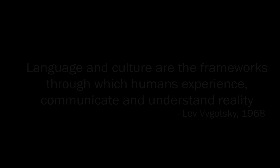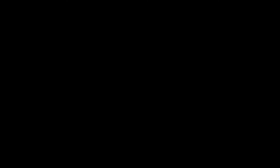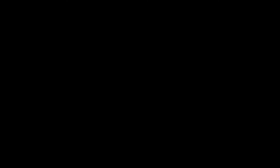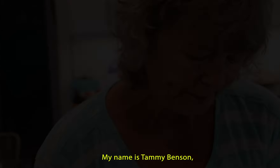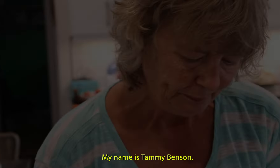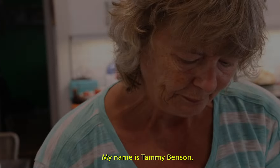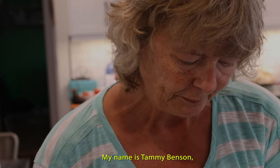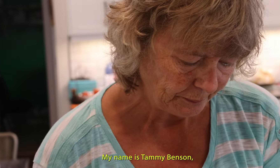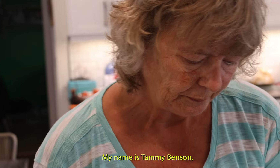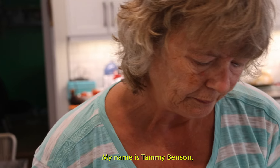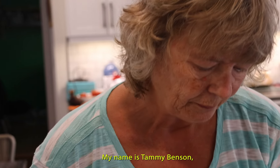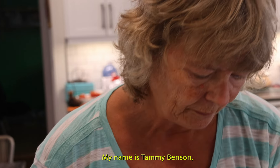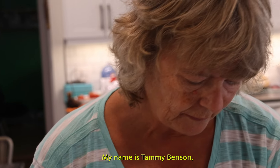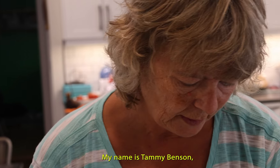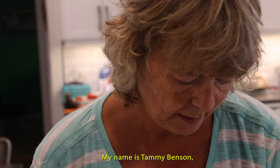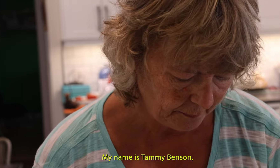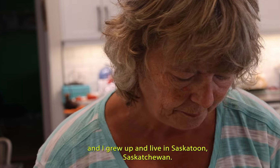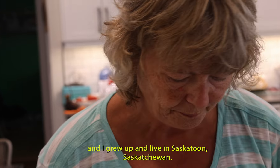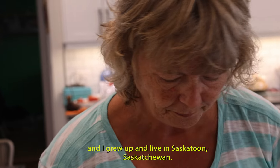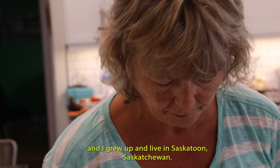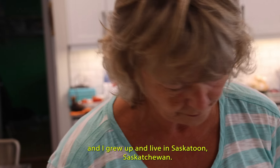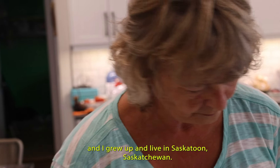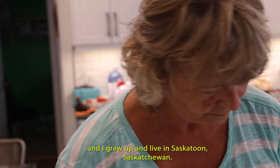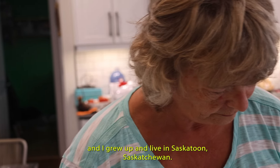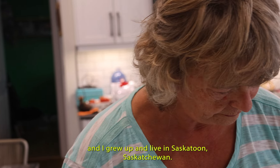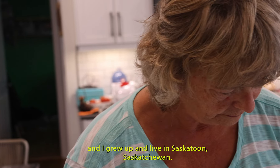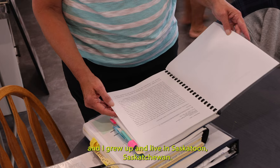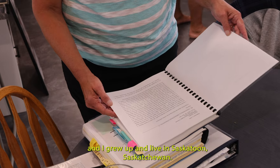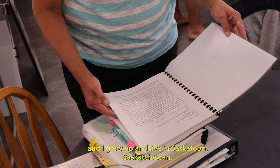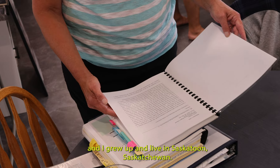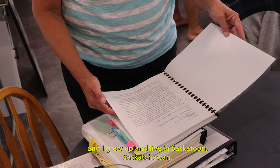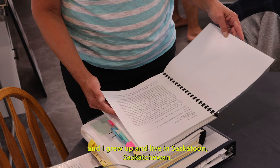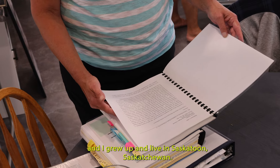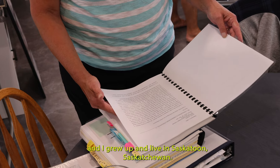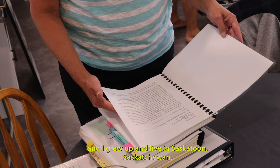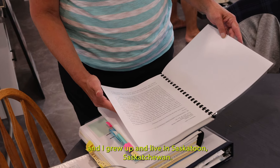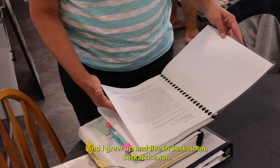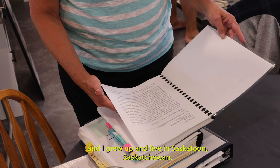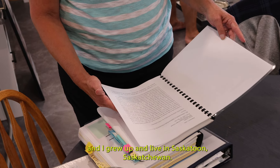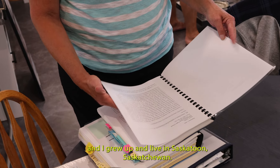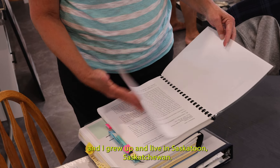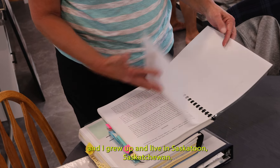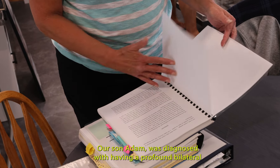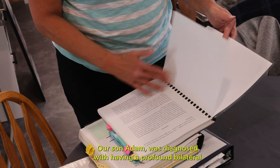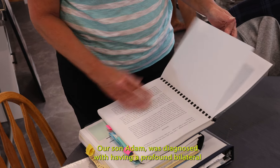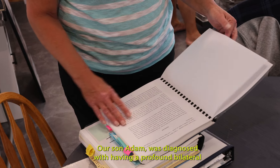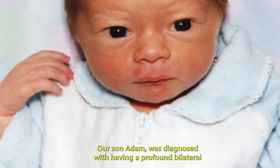My name is Tammy Benson and I grew up and live in Saskatoon, Saskatchewan. Our son